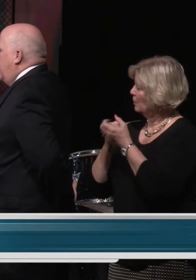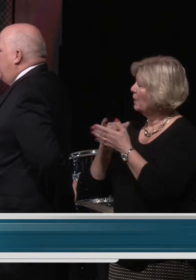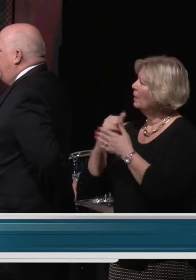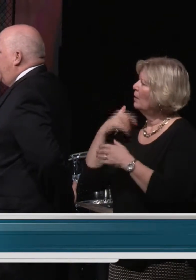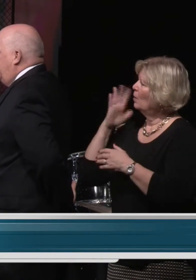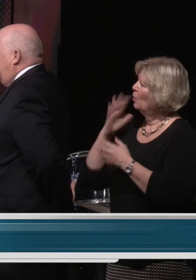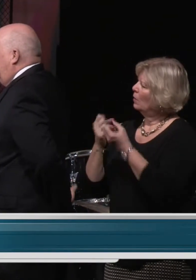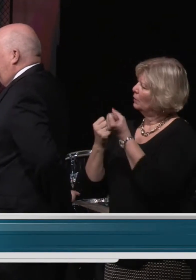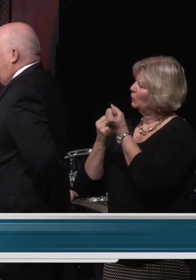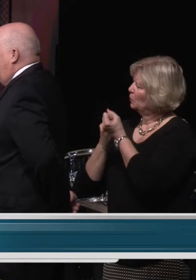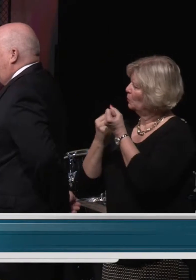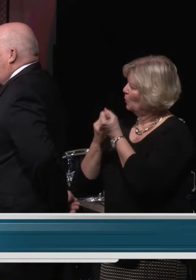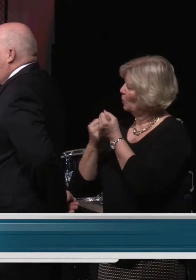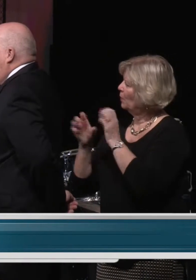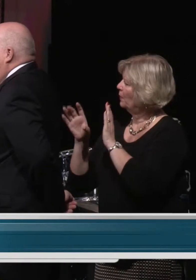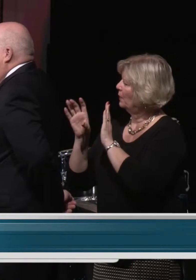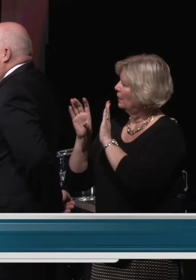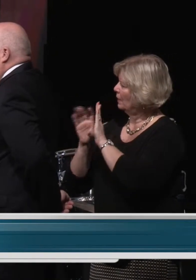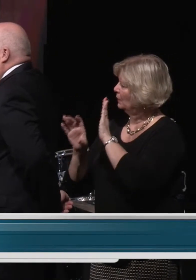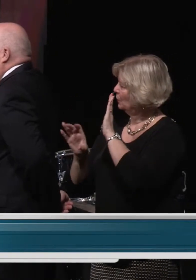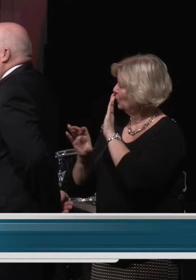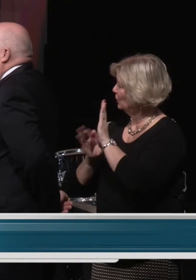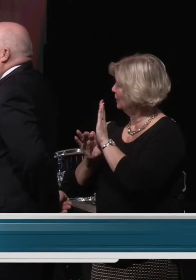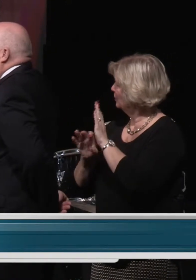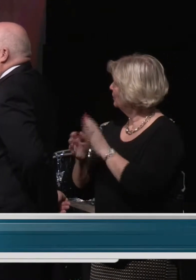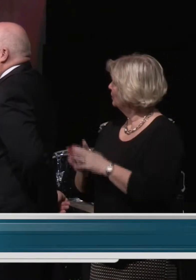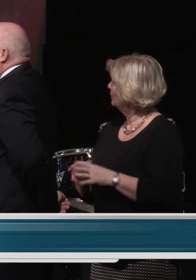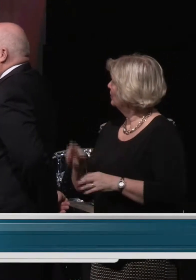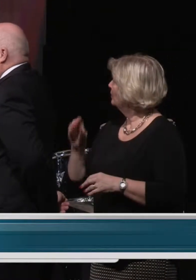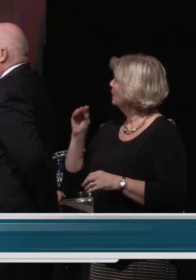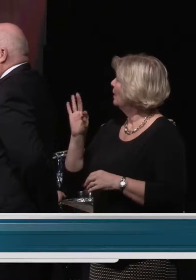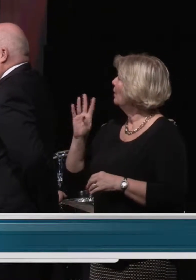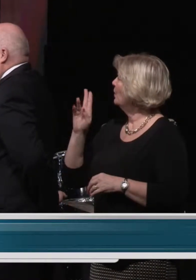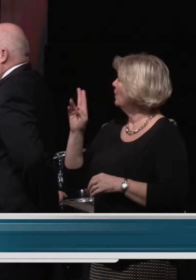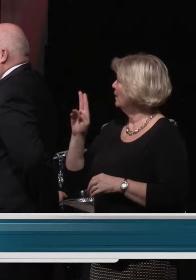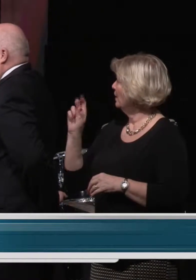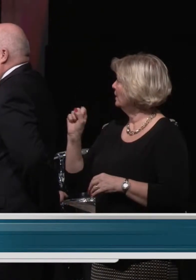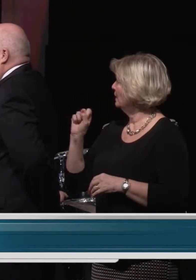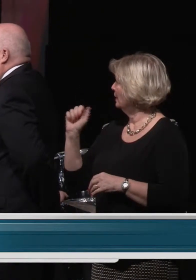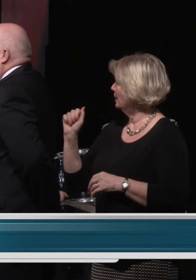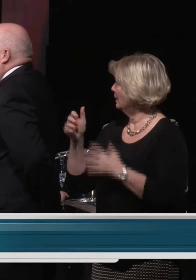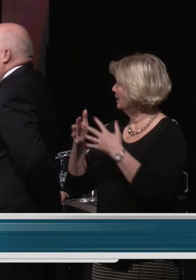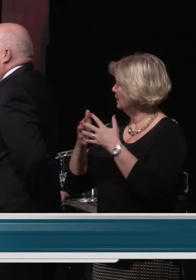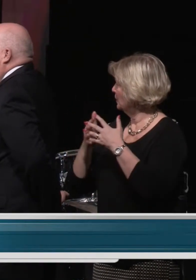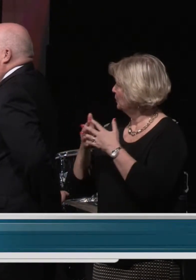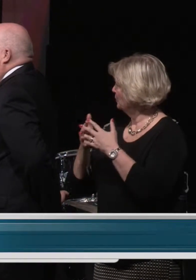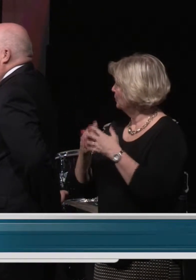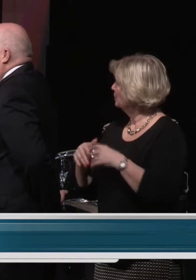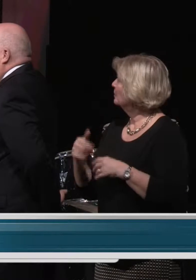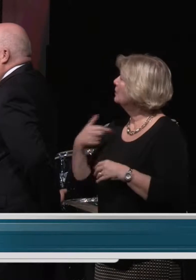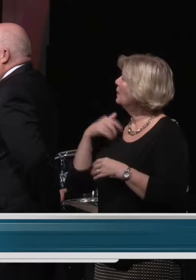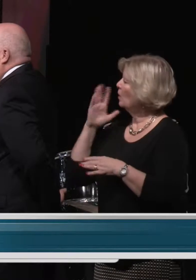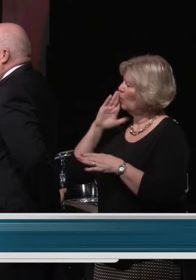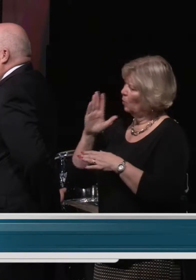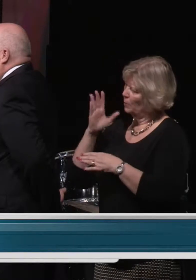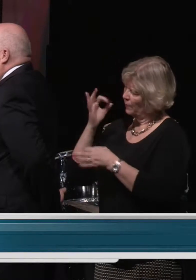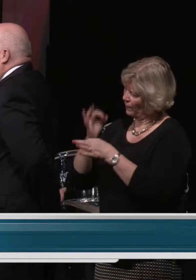support the Constitution of the United States, that I will be